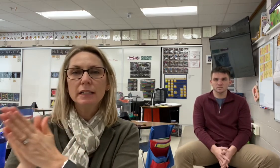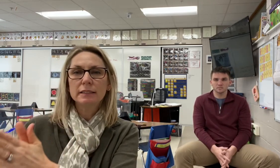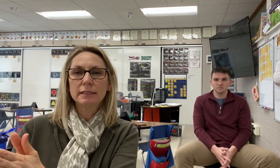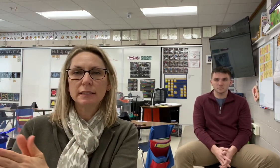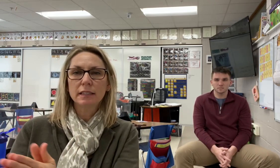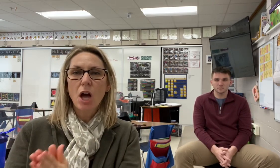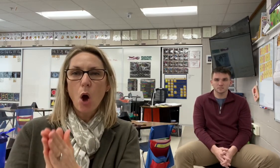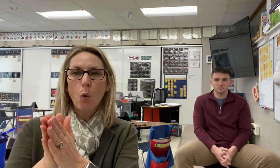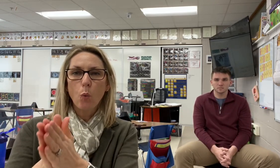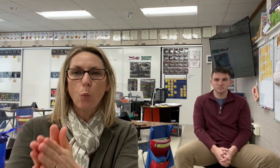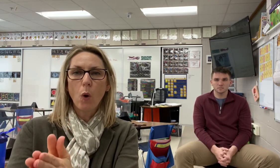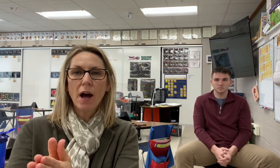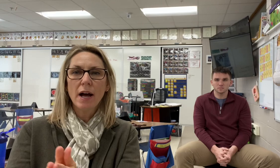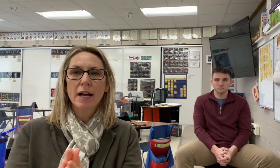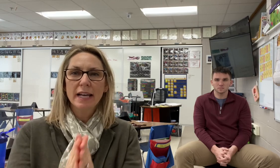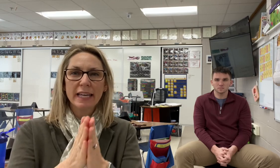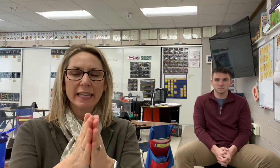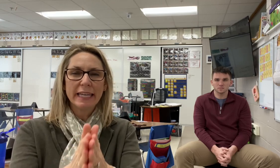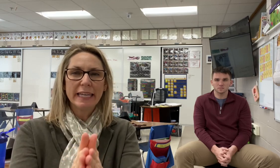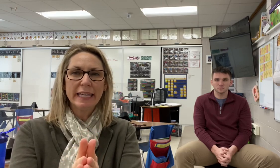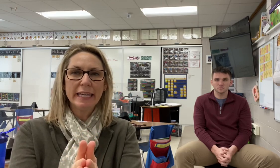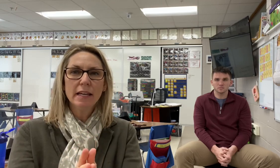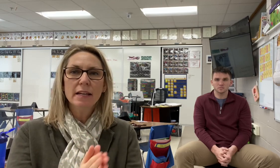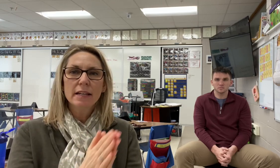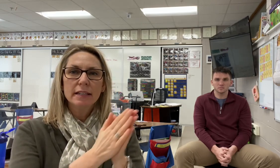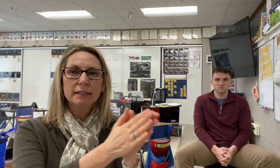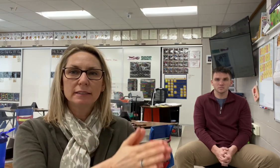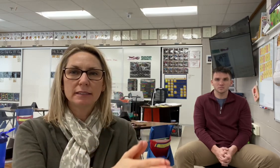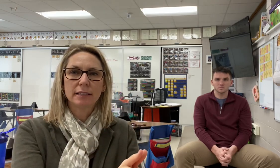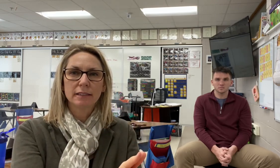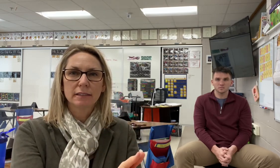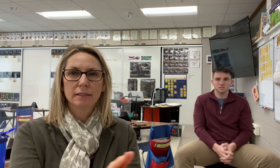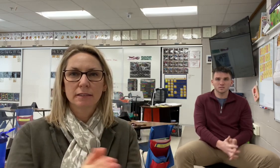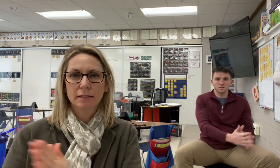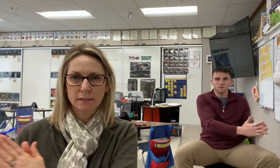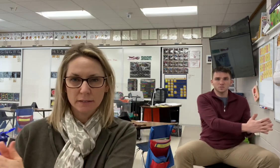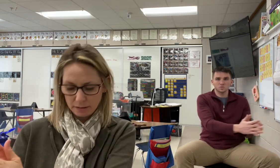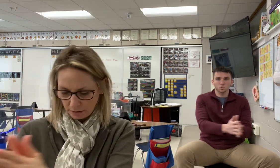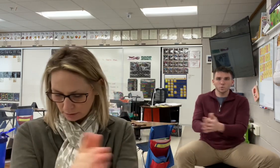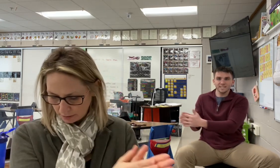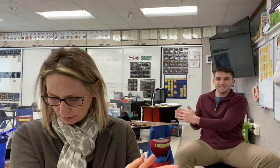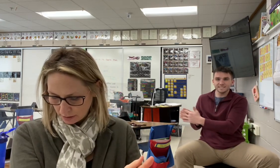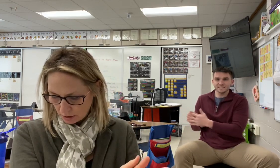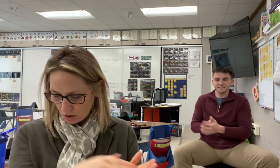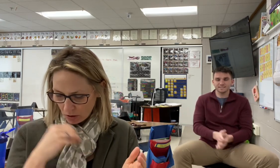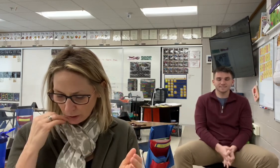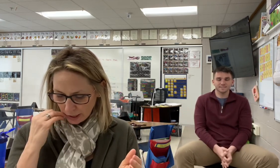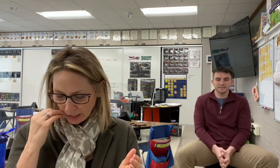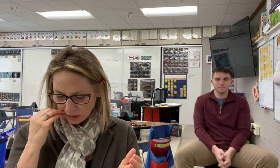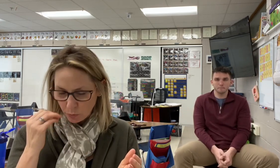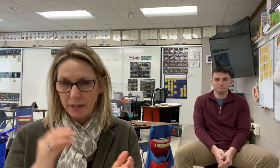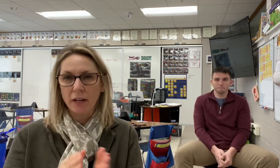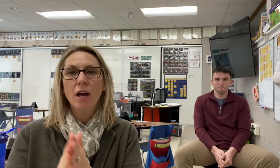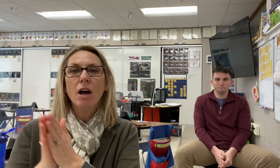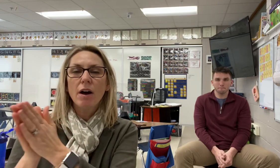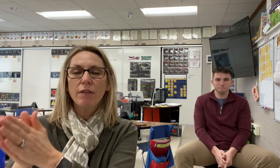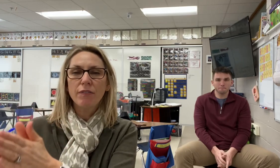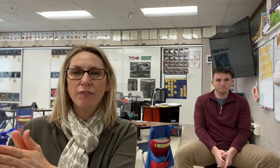S. W. E. T. Sweet. All right, last one. F.